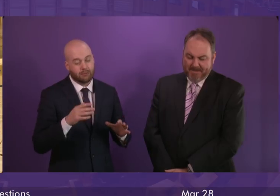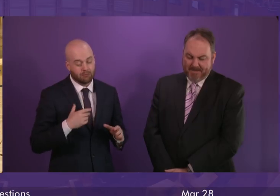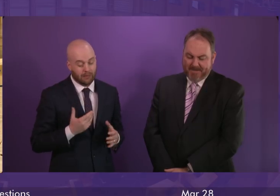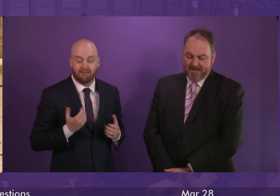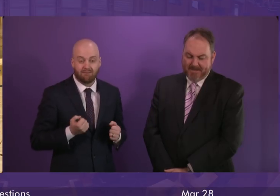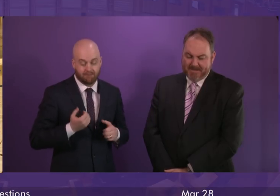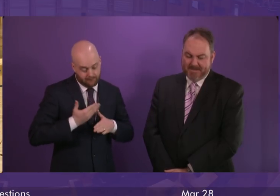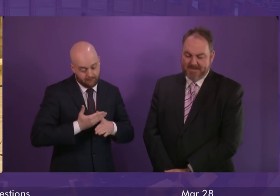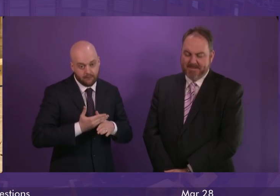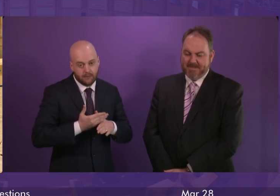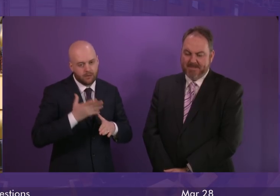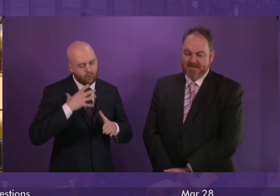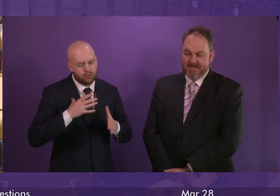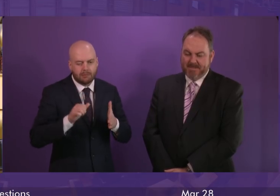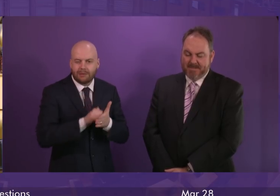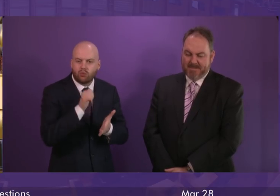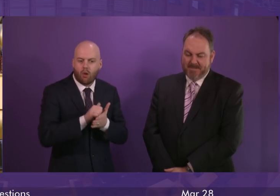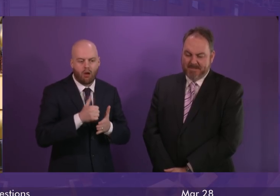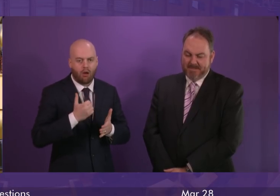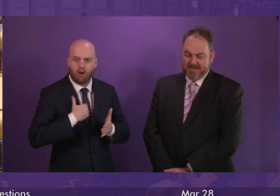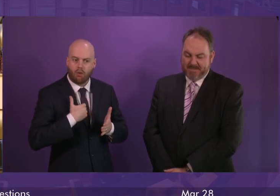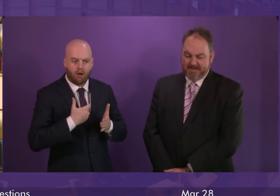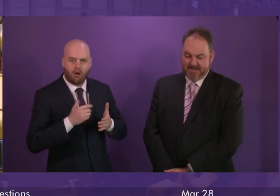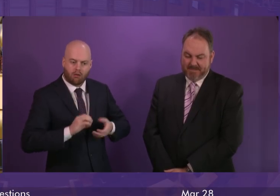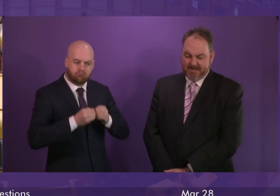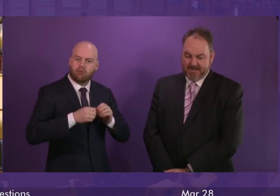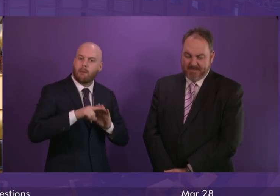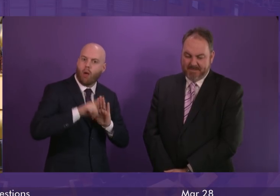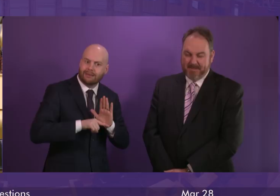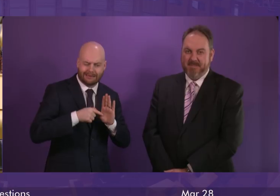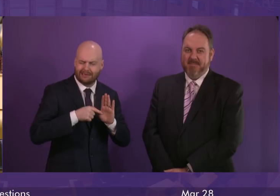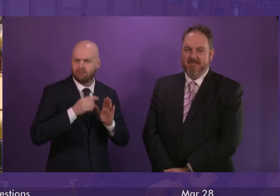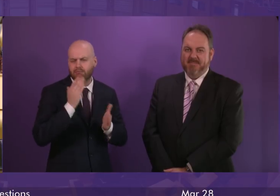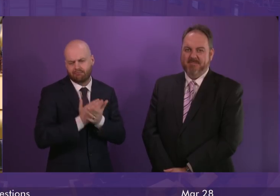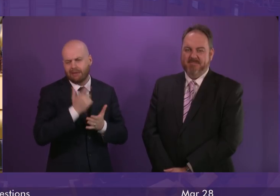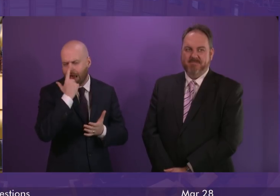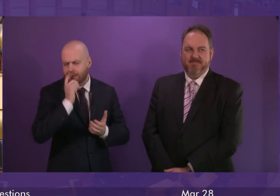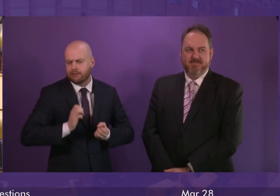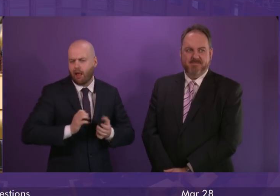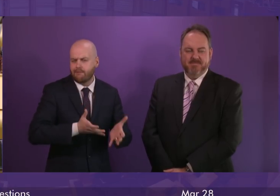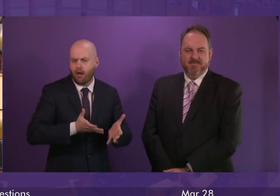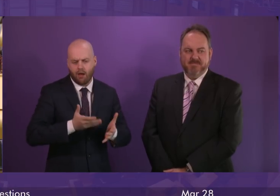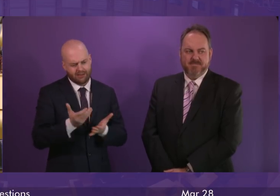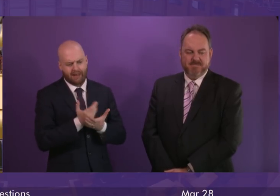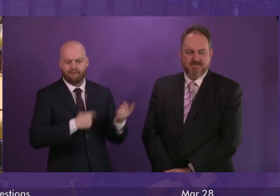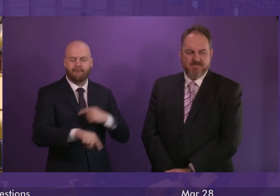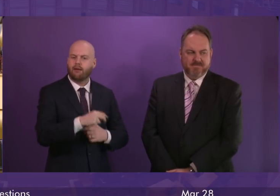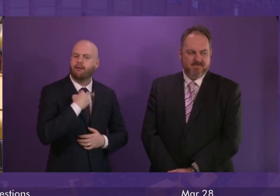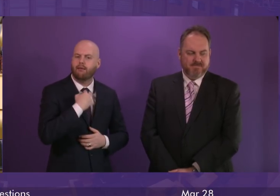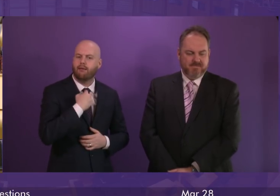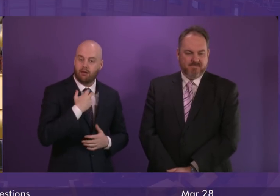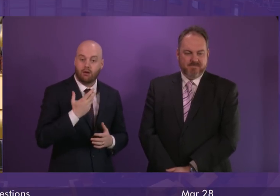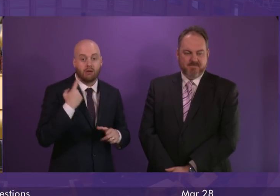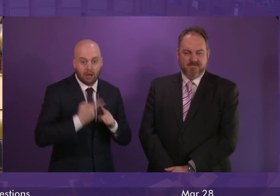a policy that can be delivered a policy that can be paid for and a policy that lifts the maximum number of children